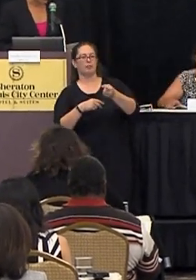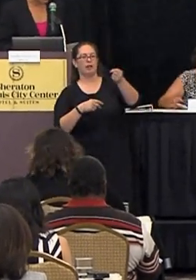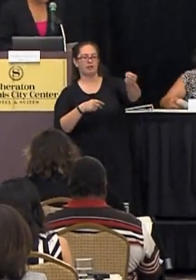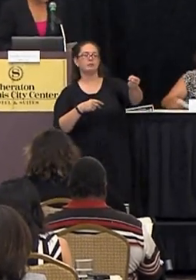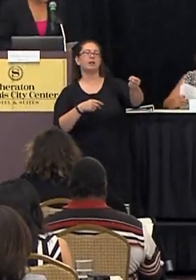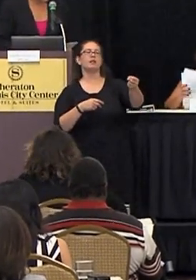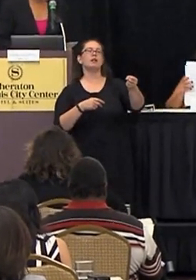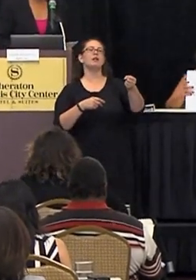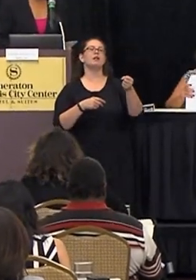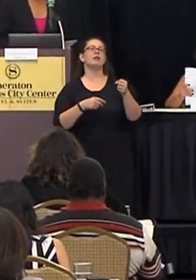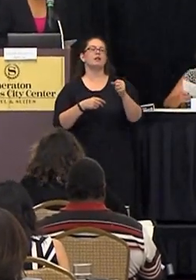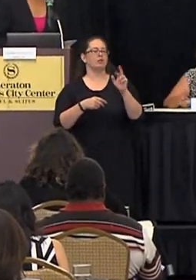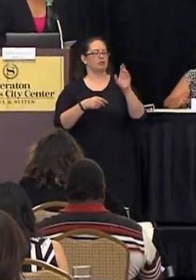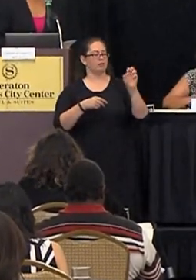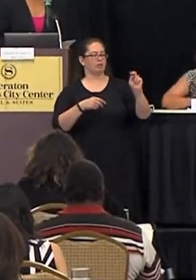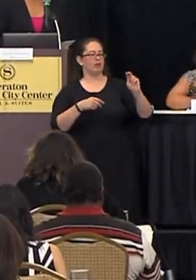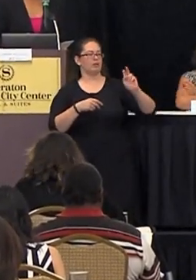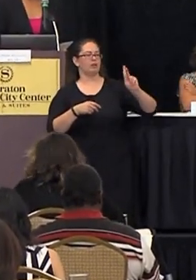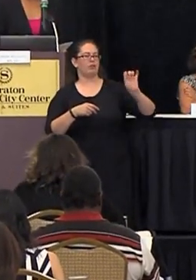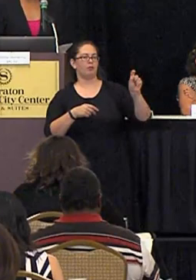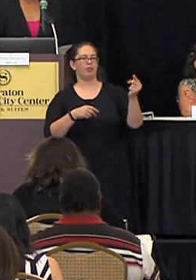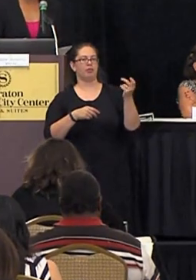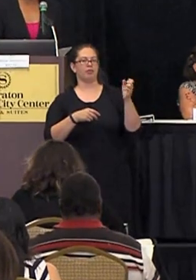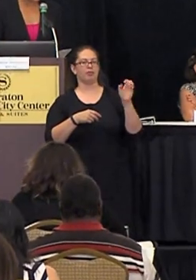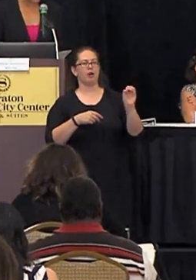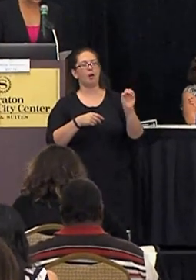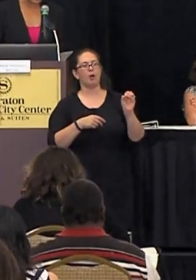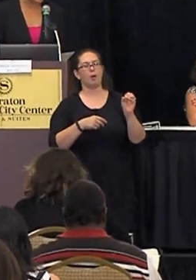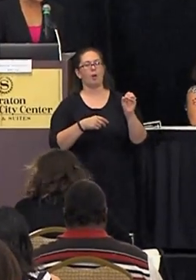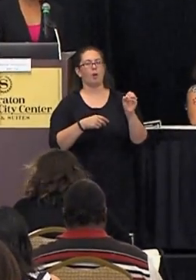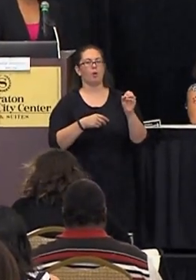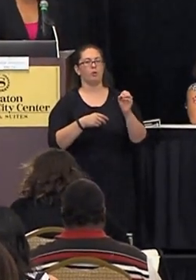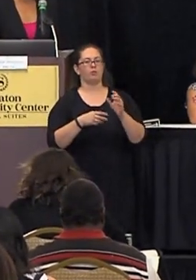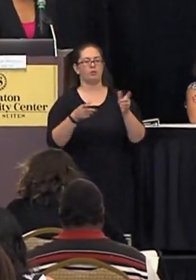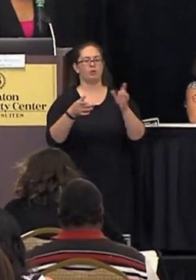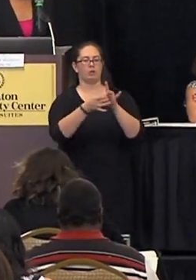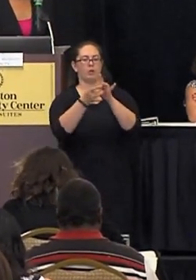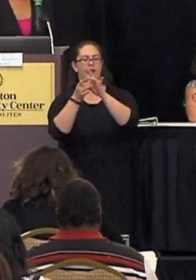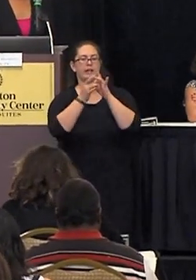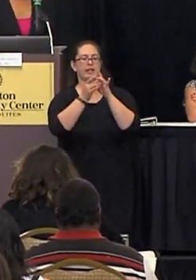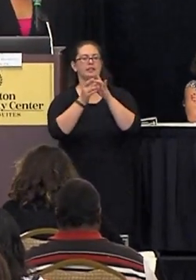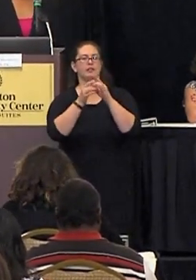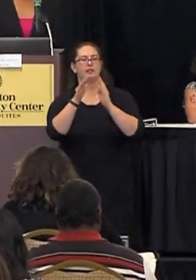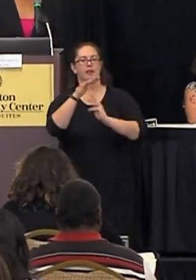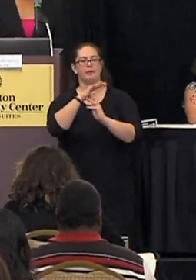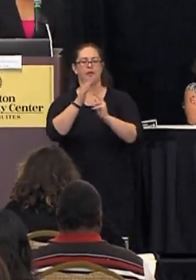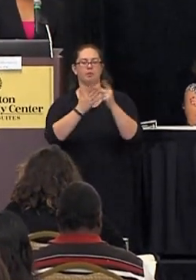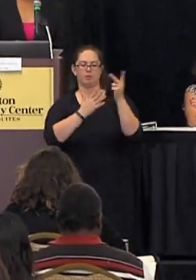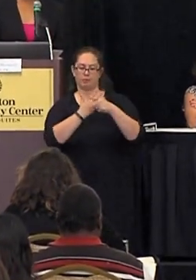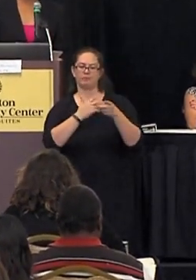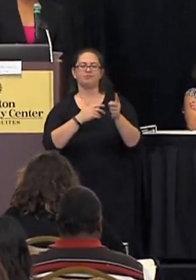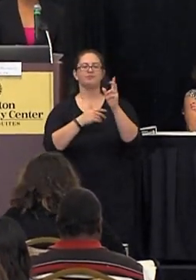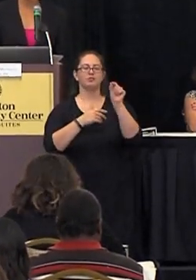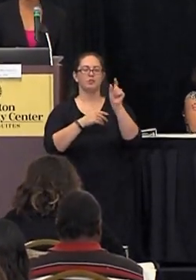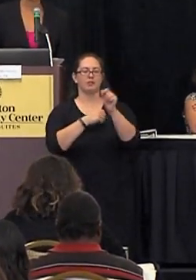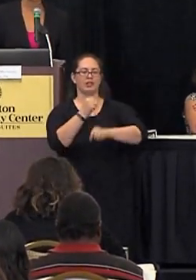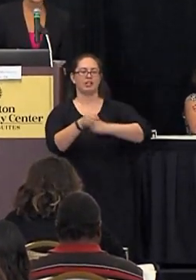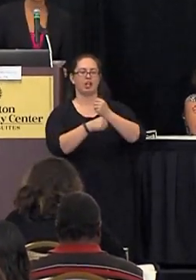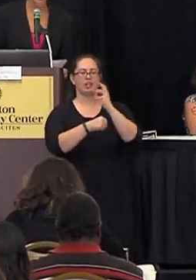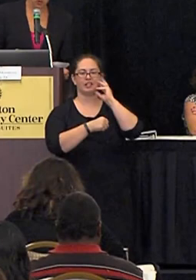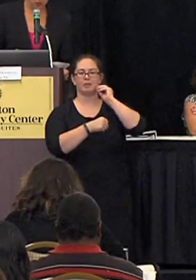panelist ron clutho coordinates the refugee and immigrant program and has 20 years of experience as a refugee